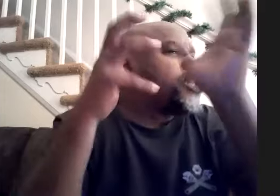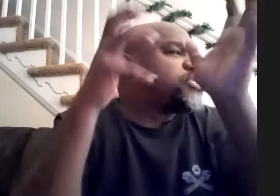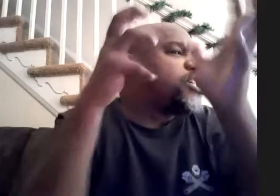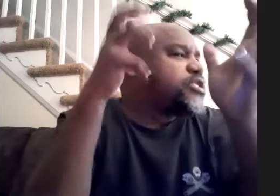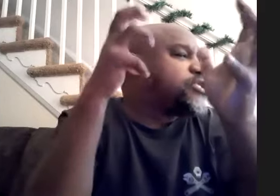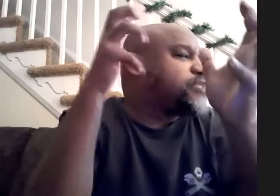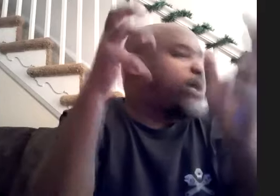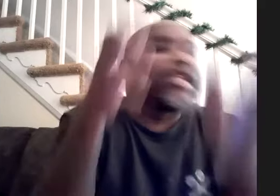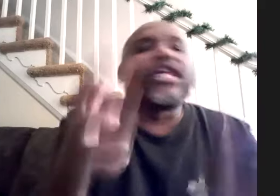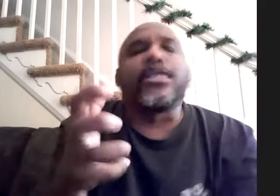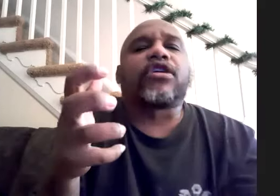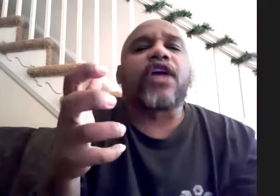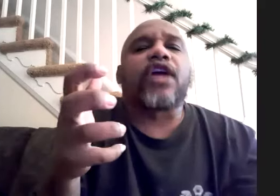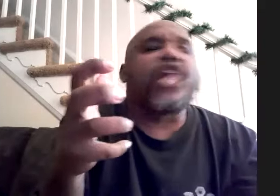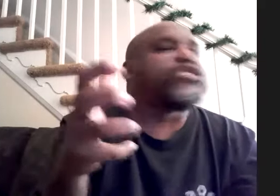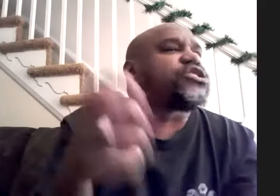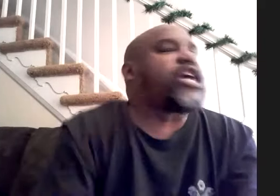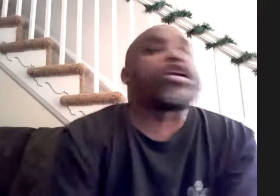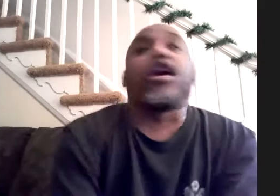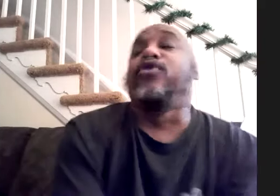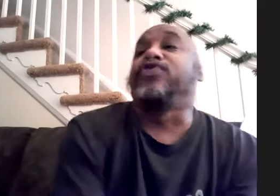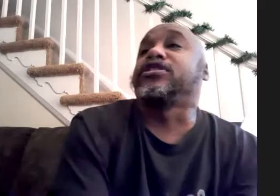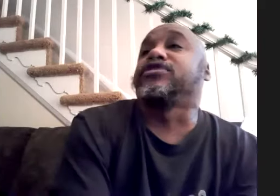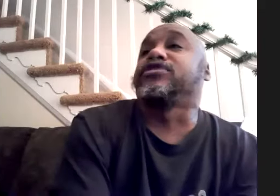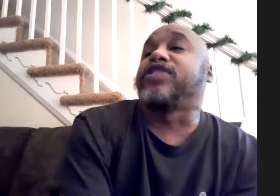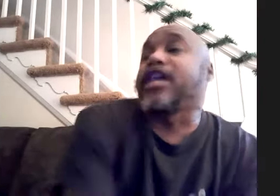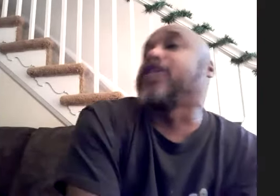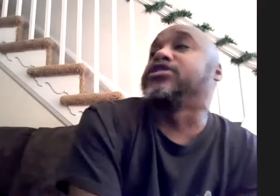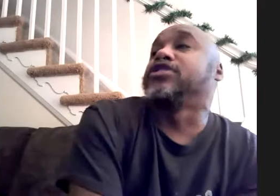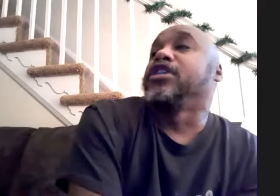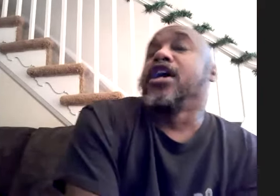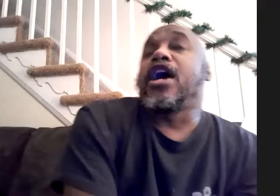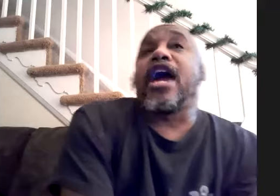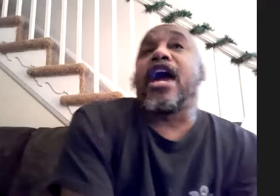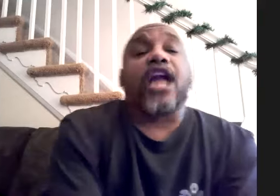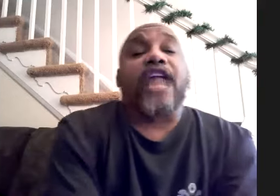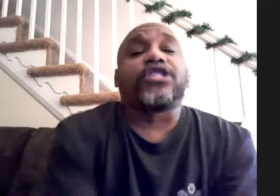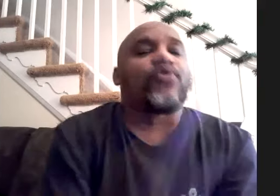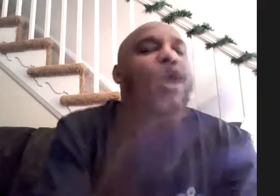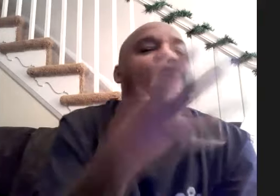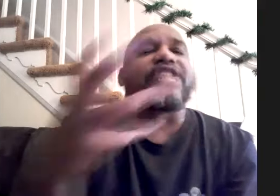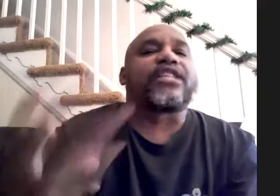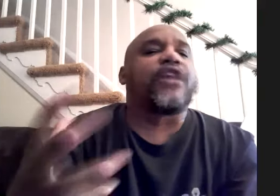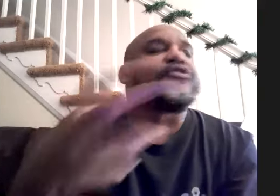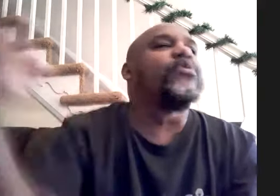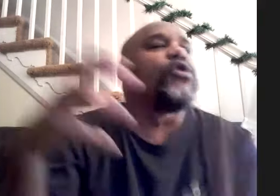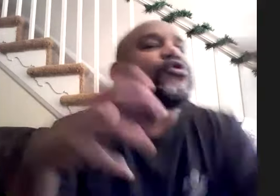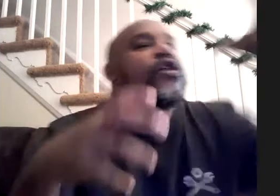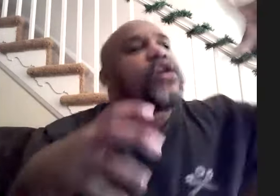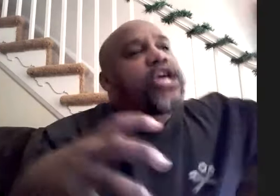be a leader and it's just like yo this is ridiculous and i still reference that stuff and the stuff that i'm doing both